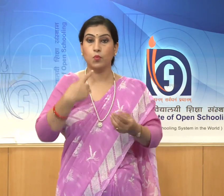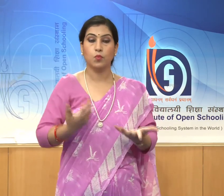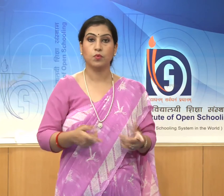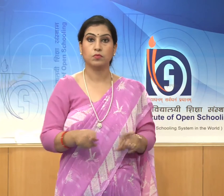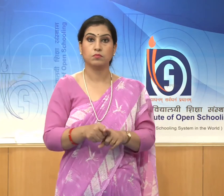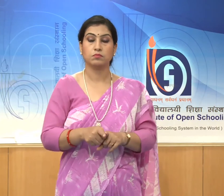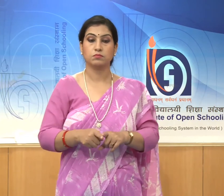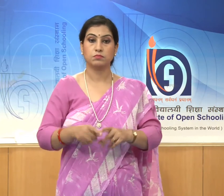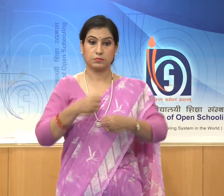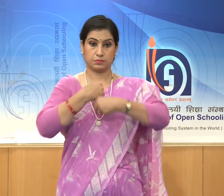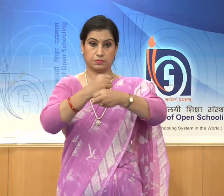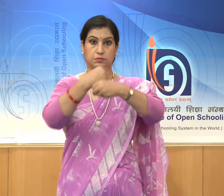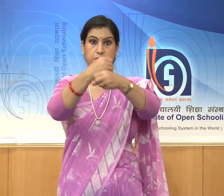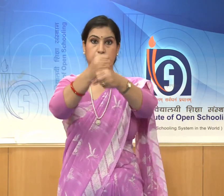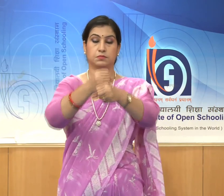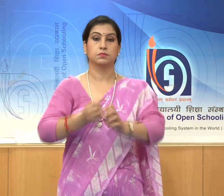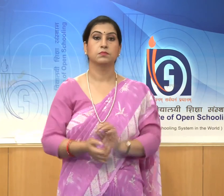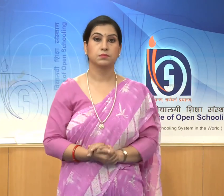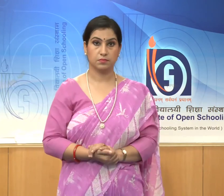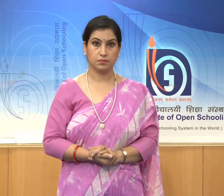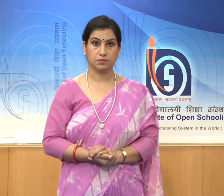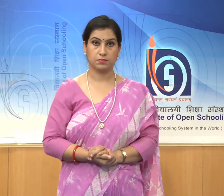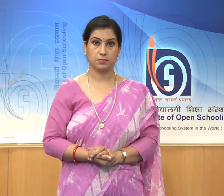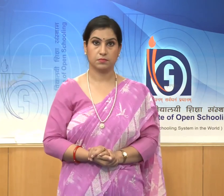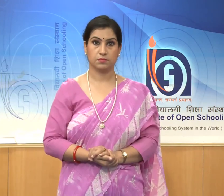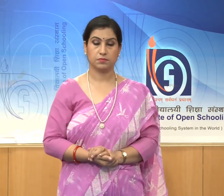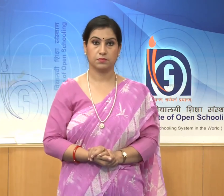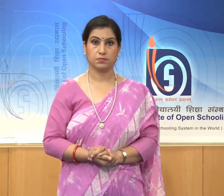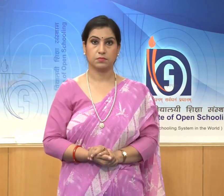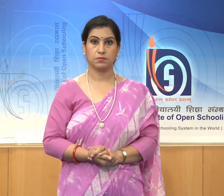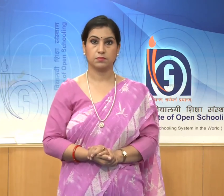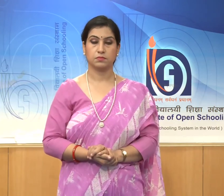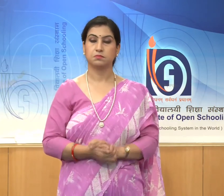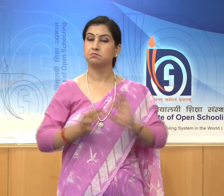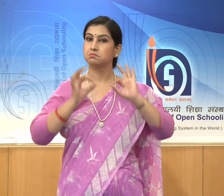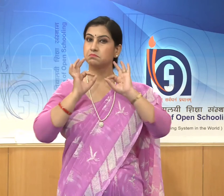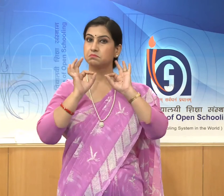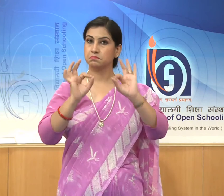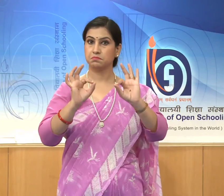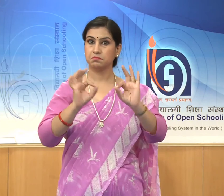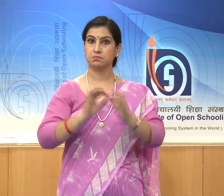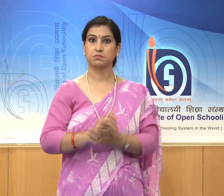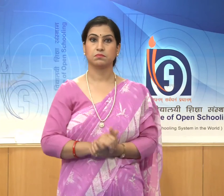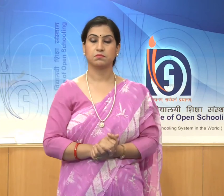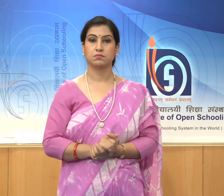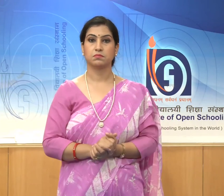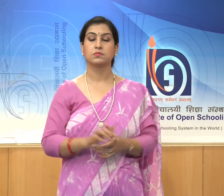construction of the the gorgeous and majestic